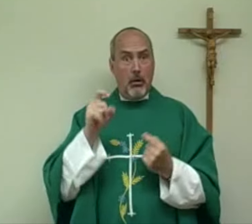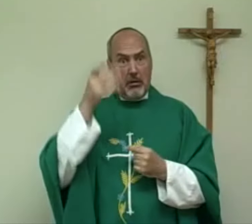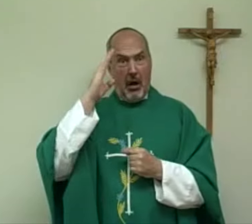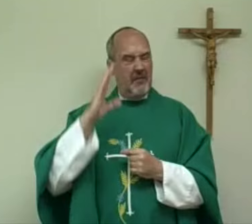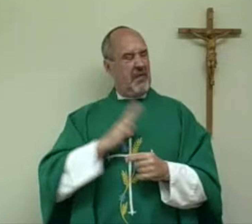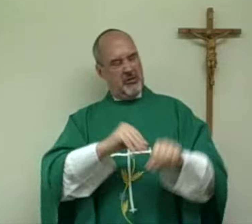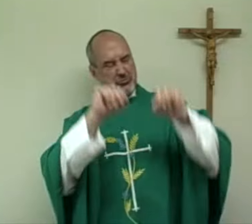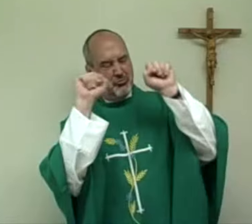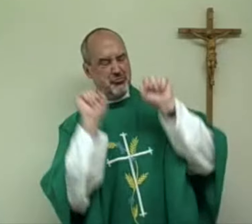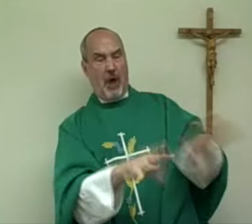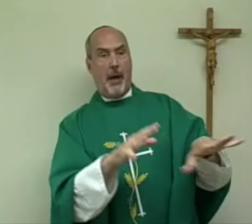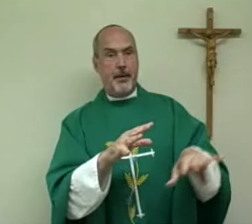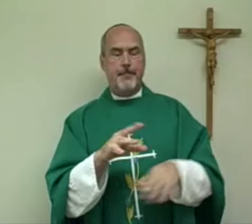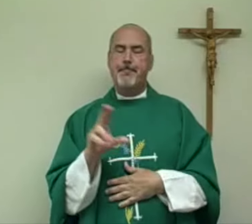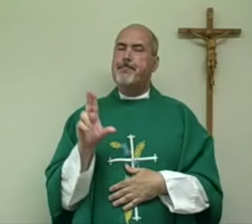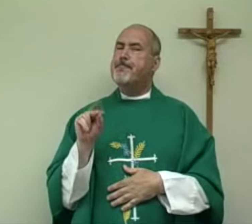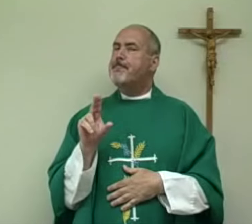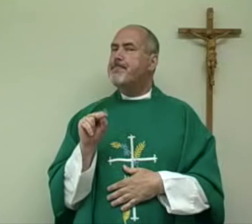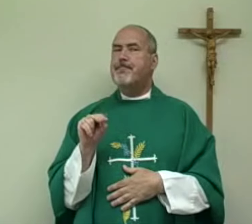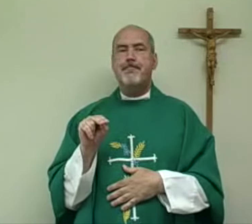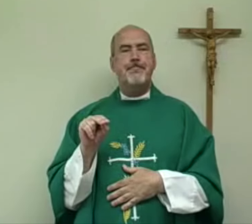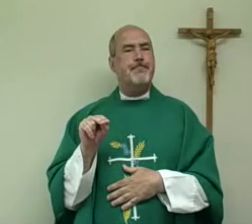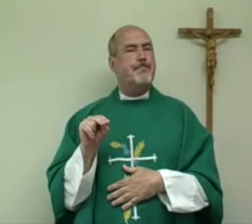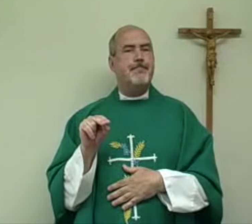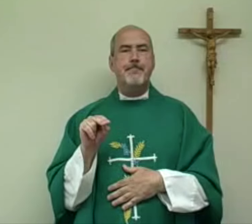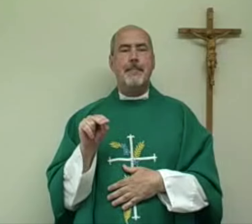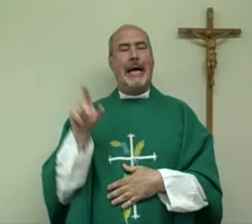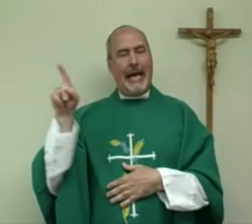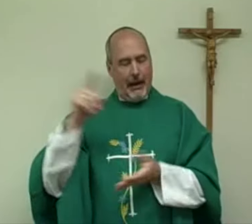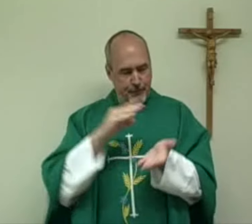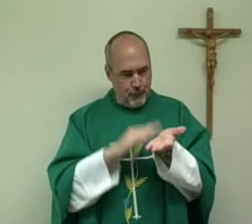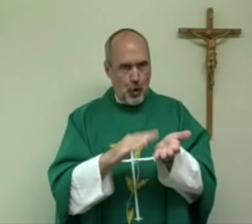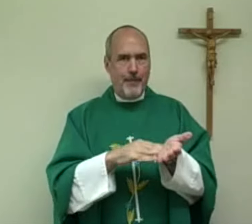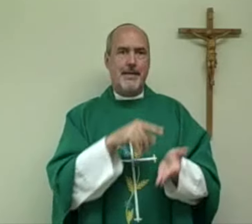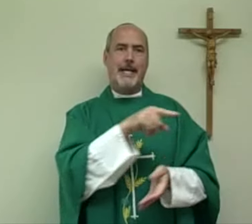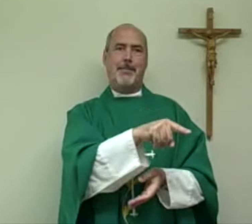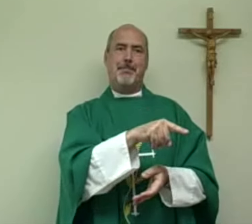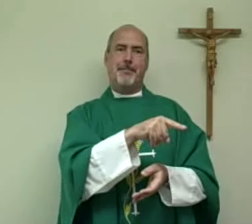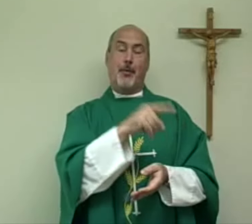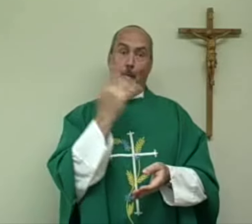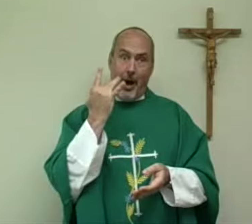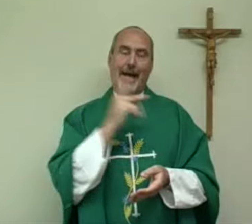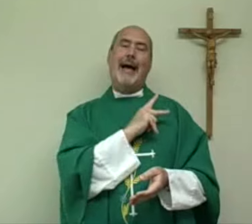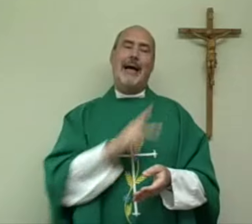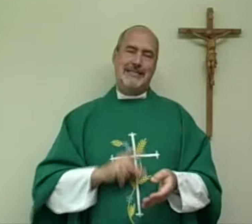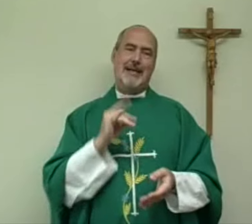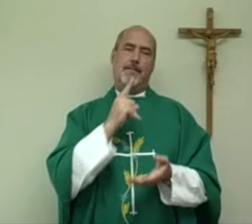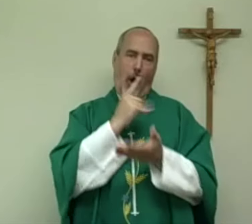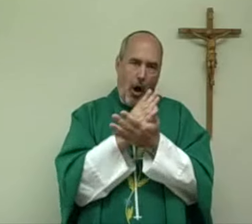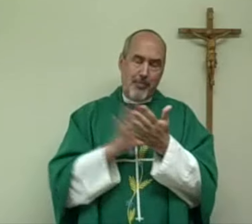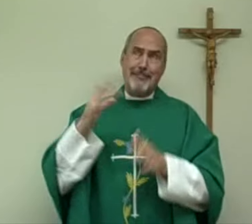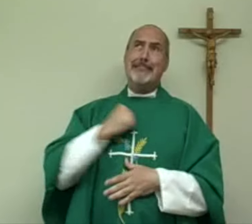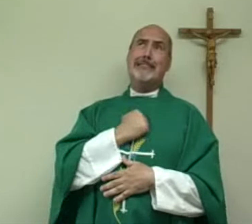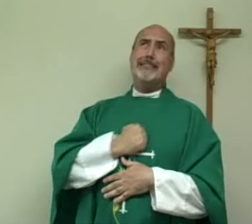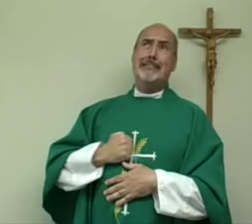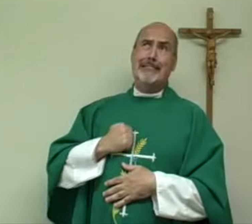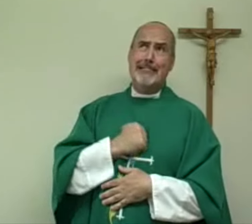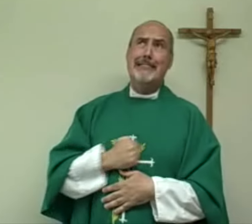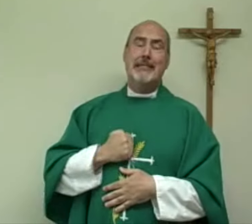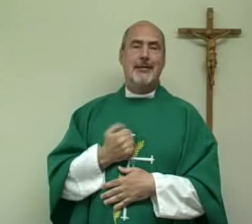But God didn't drop King David, no, rather he forgave him. King David